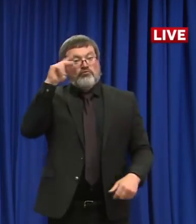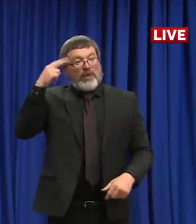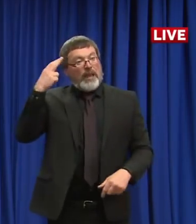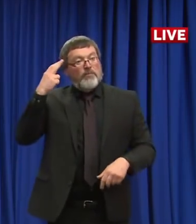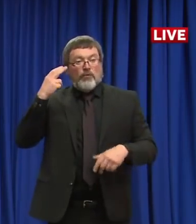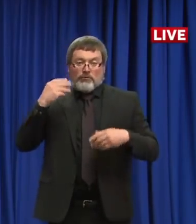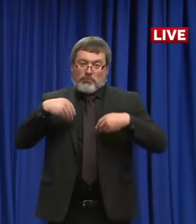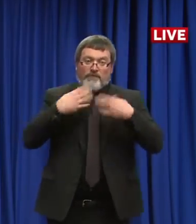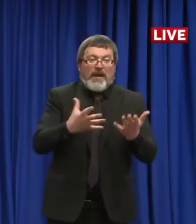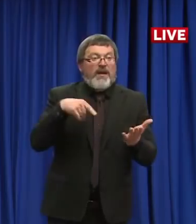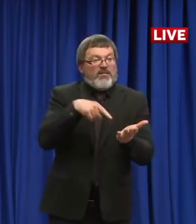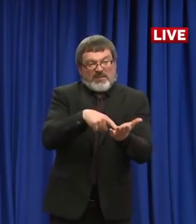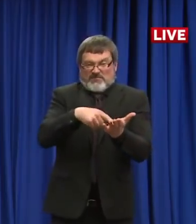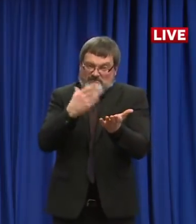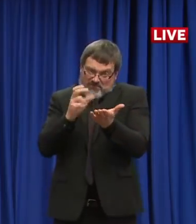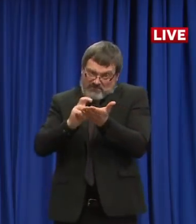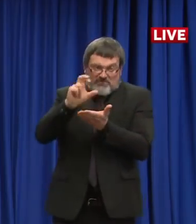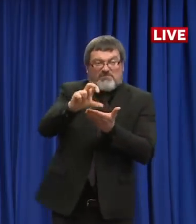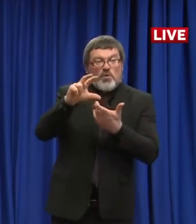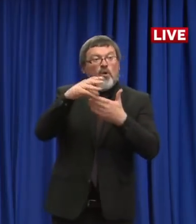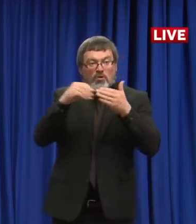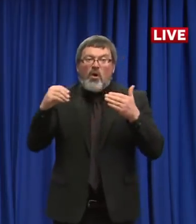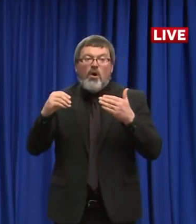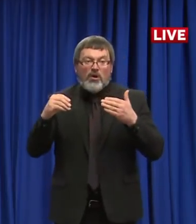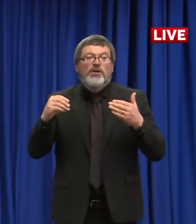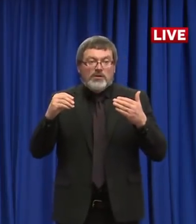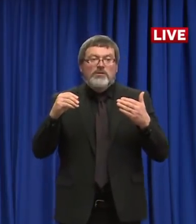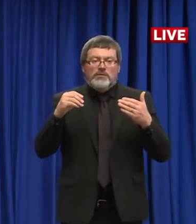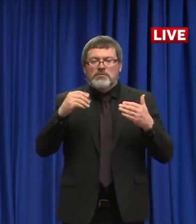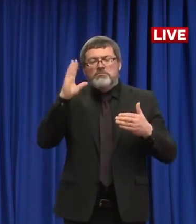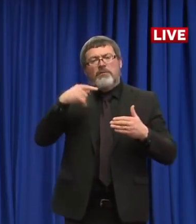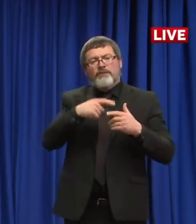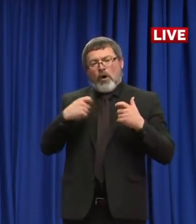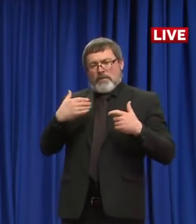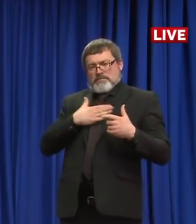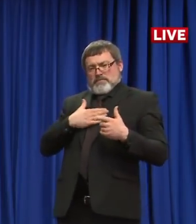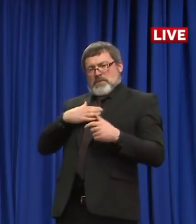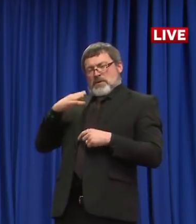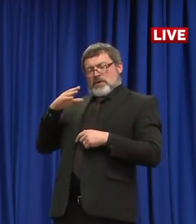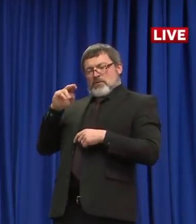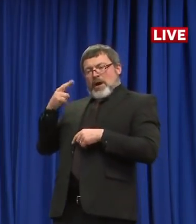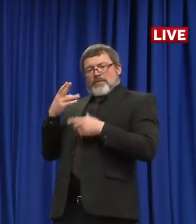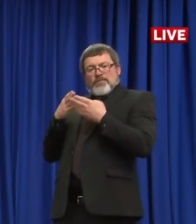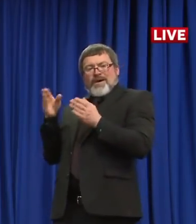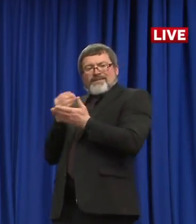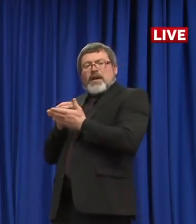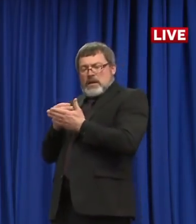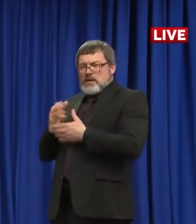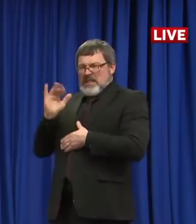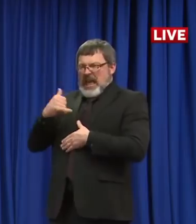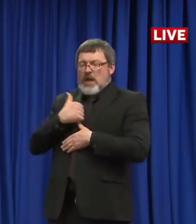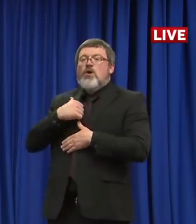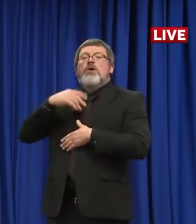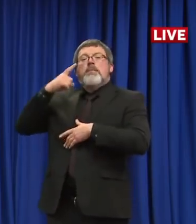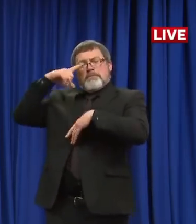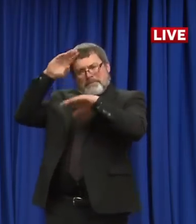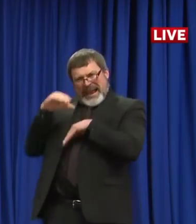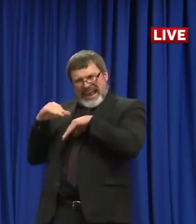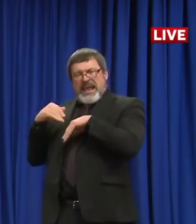we believe can be backfilled again by the federal government with what we call the CMS waiver down the road.